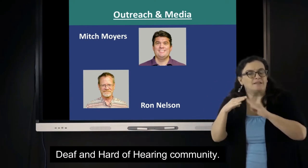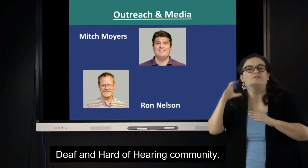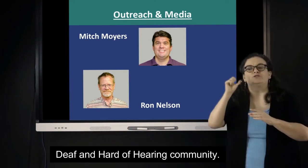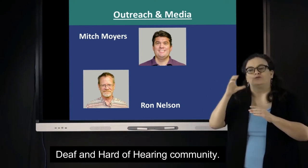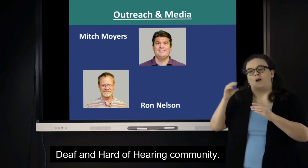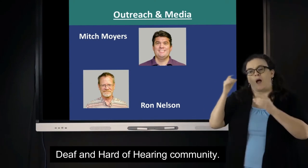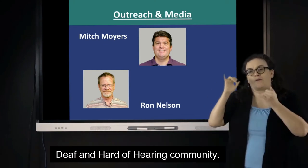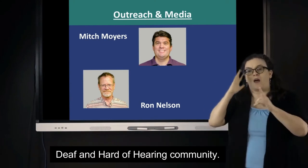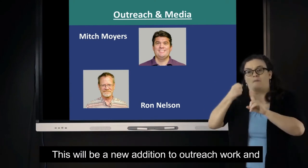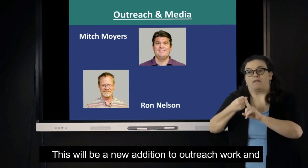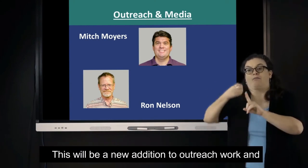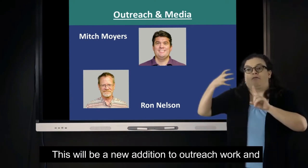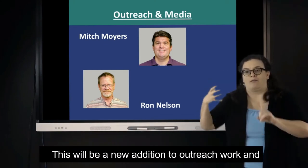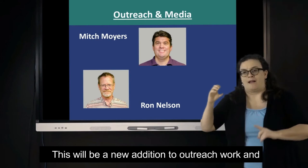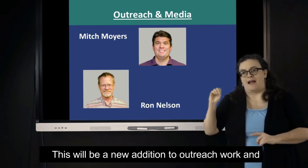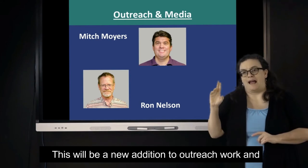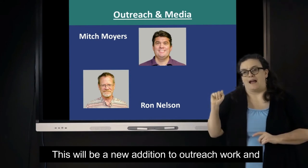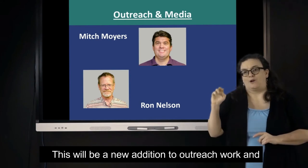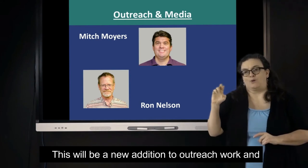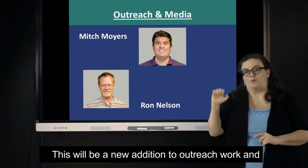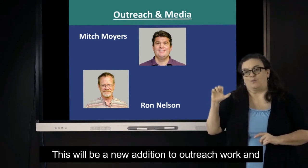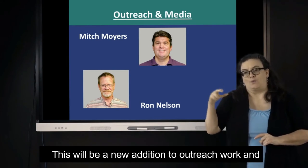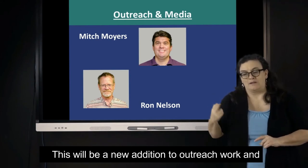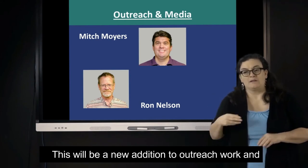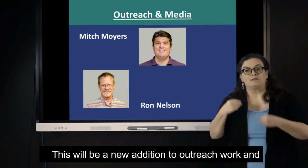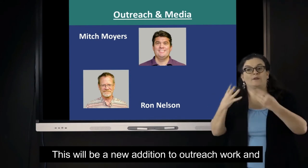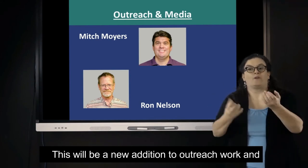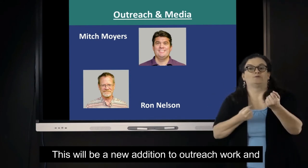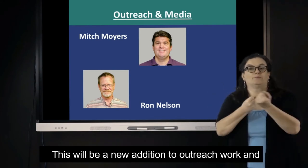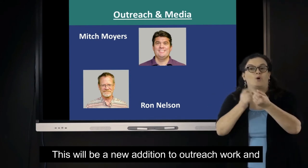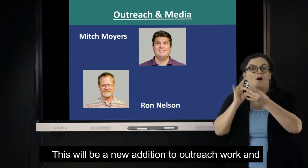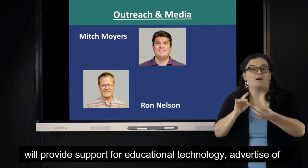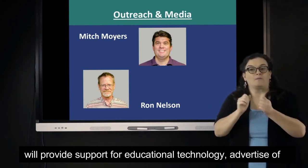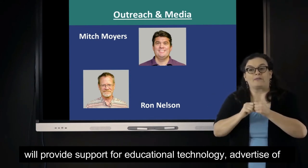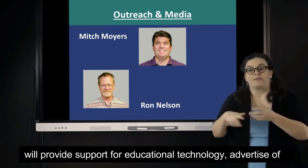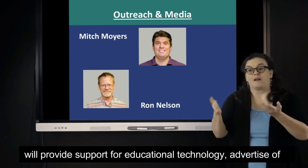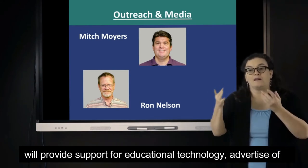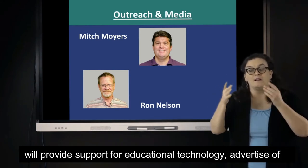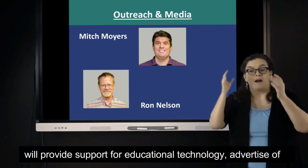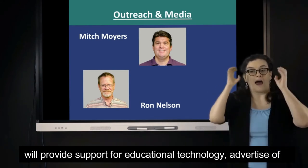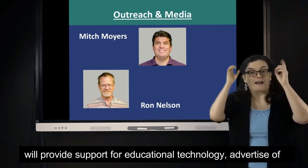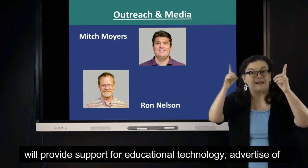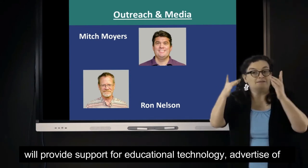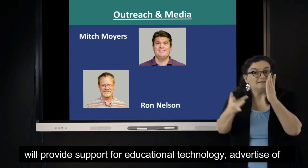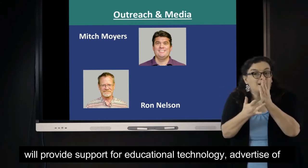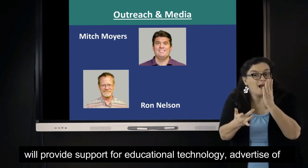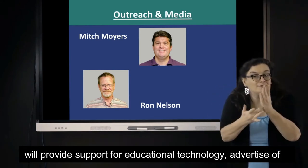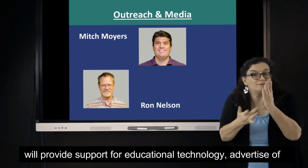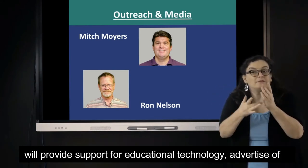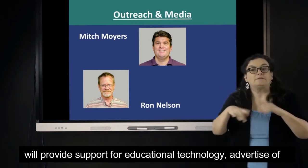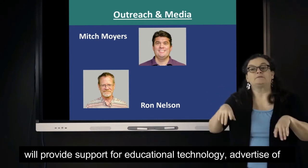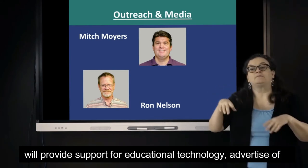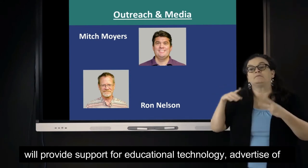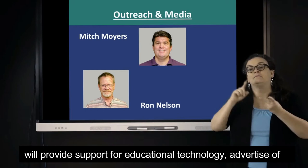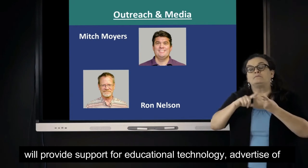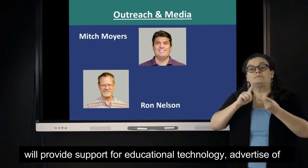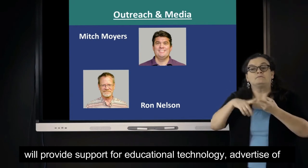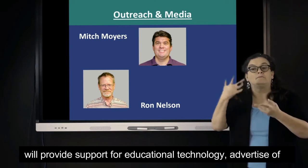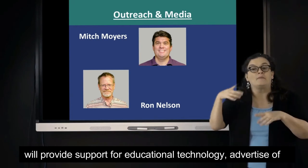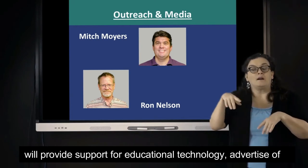But lately, they've been working on expanding our outreach to support our